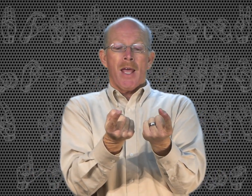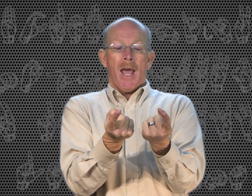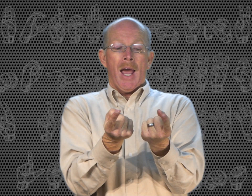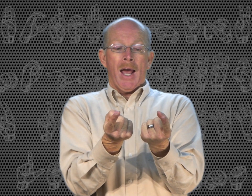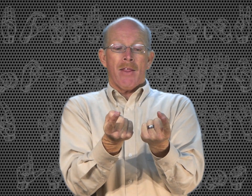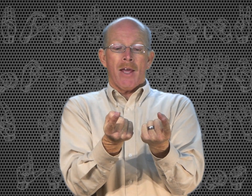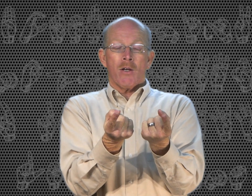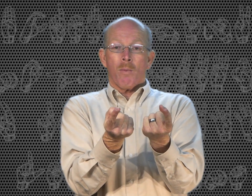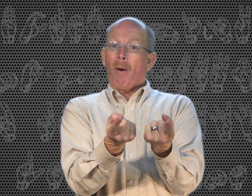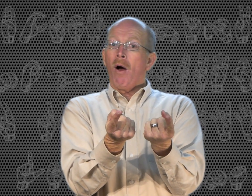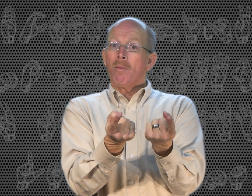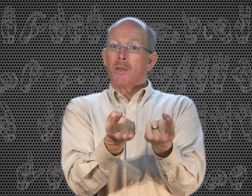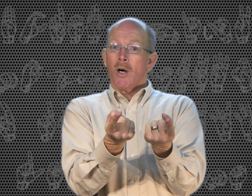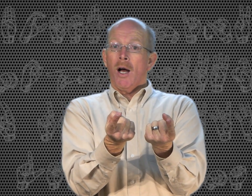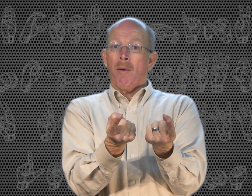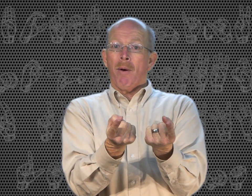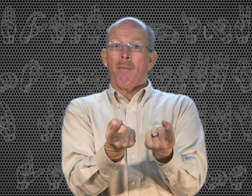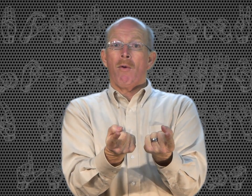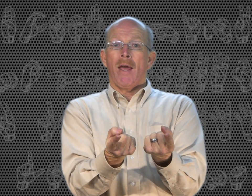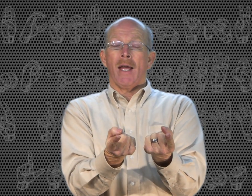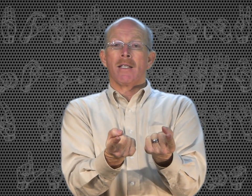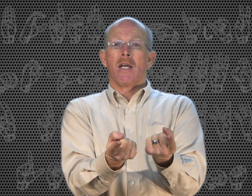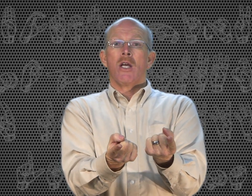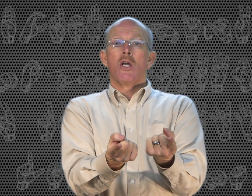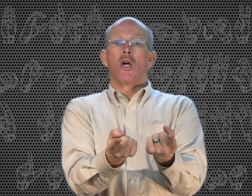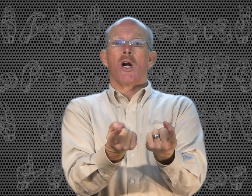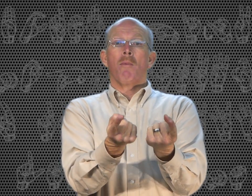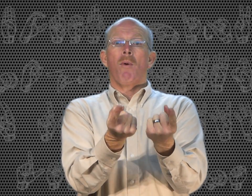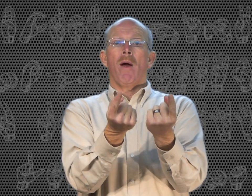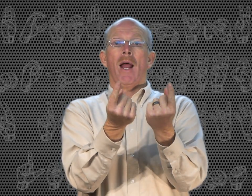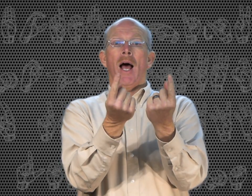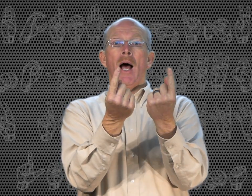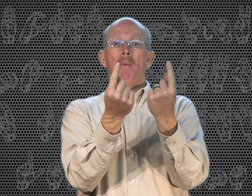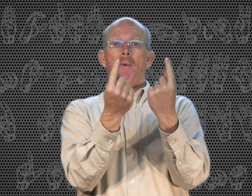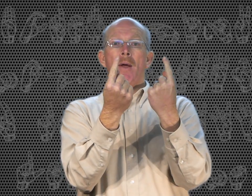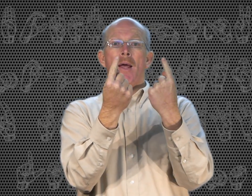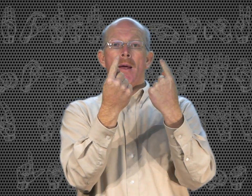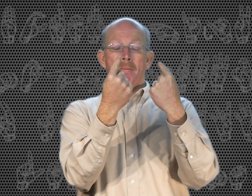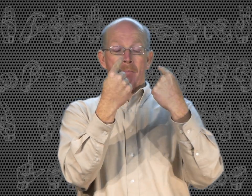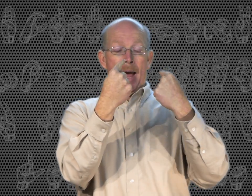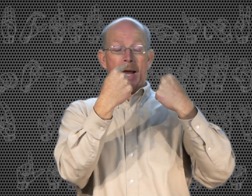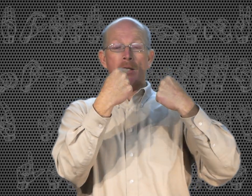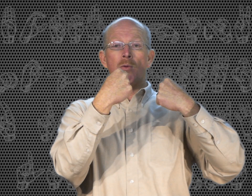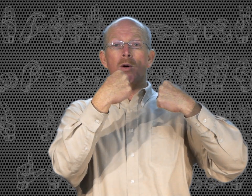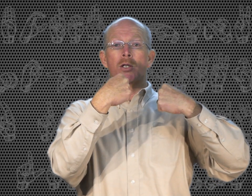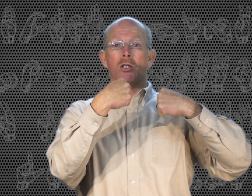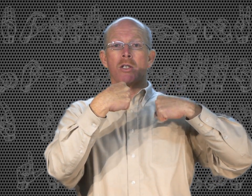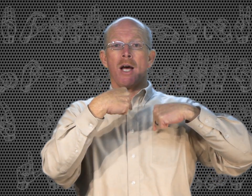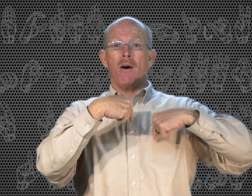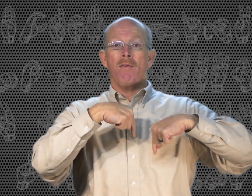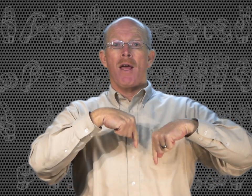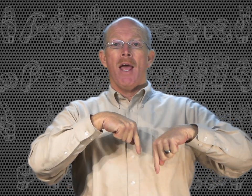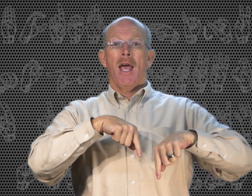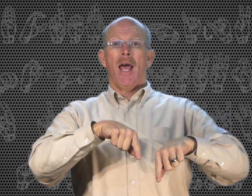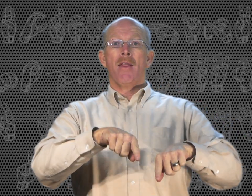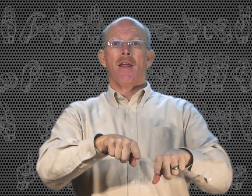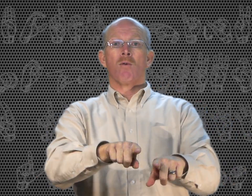and then your palms are up on both hands. You're going to point up, back towards yourself, and then